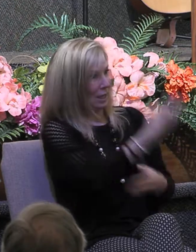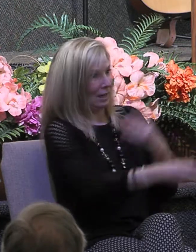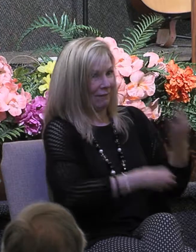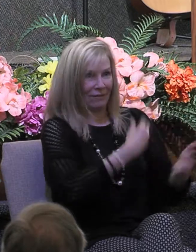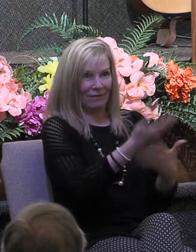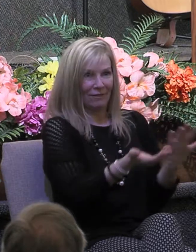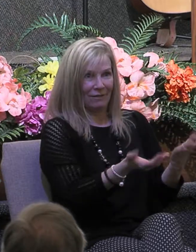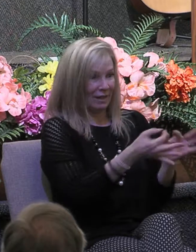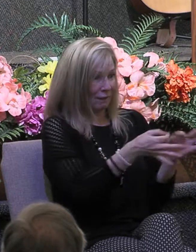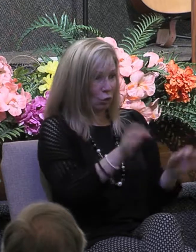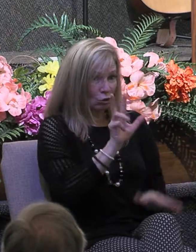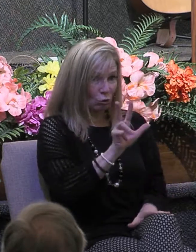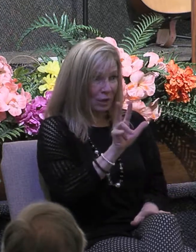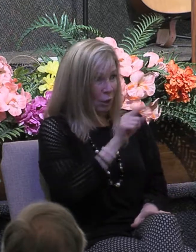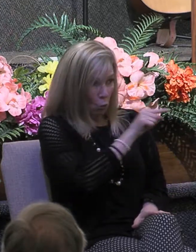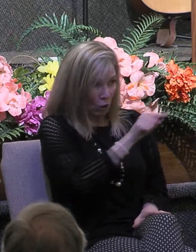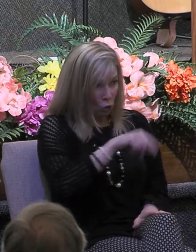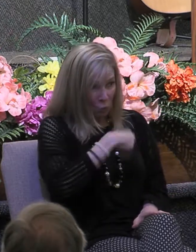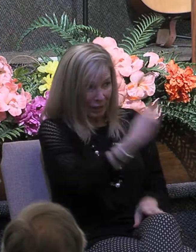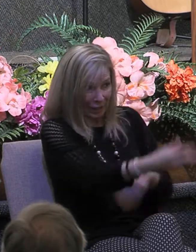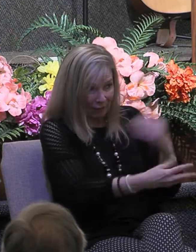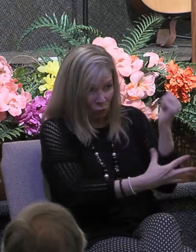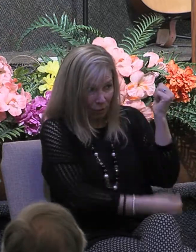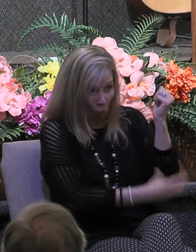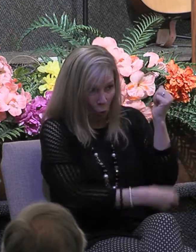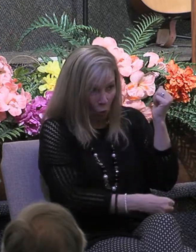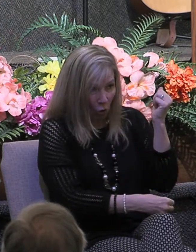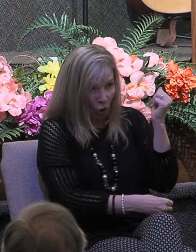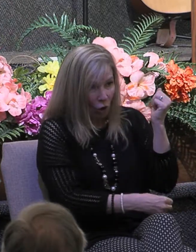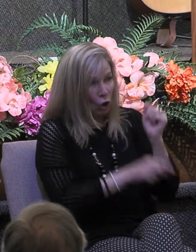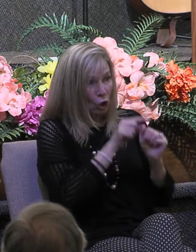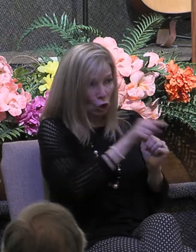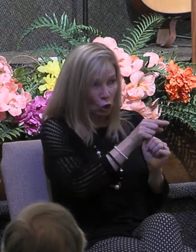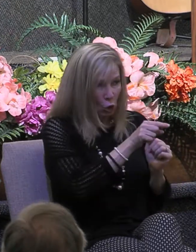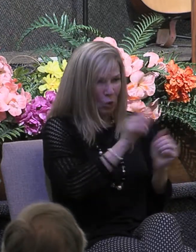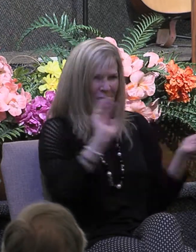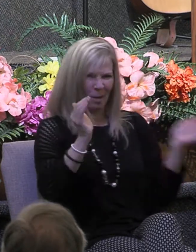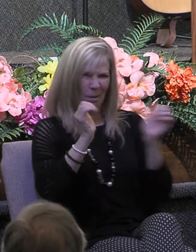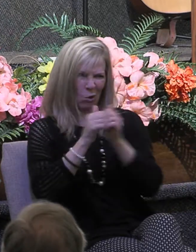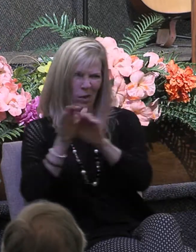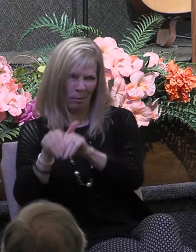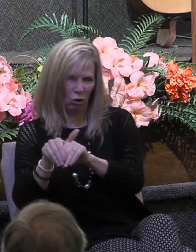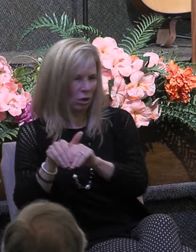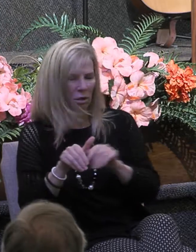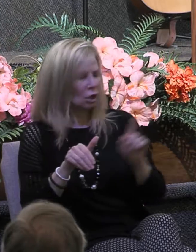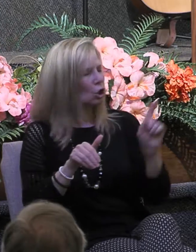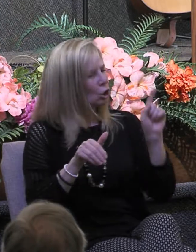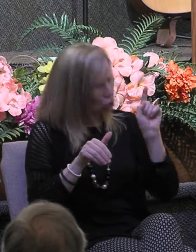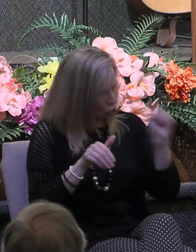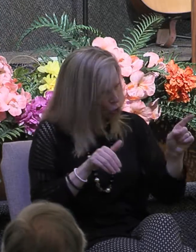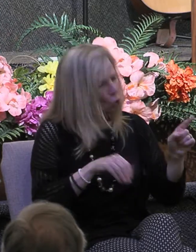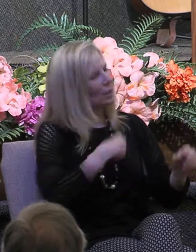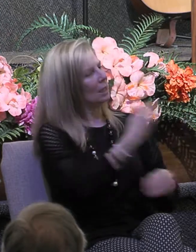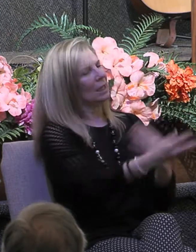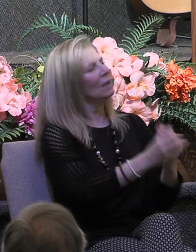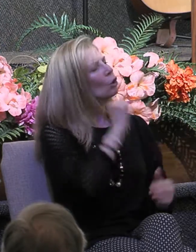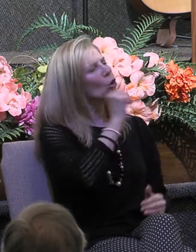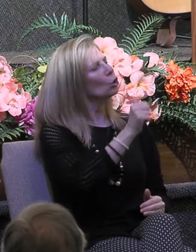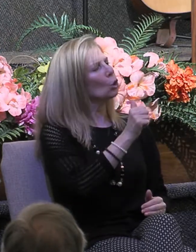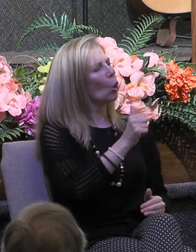verse three but when you give to the poor you as opposed to the hypocrites when you give to the poor don't let your left hand know what your right